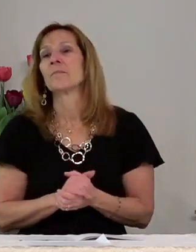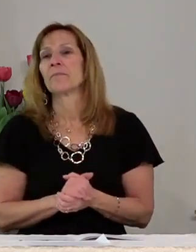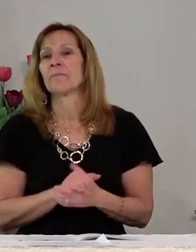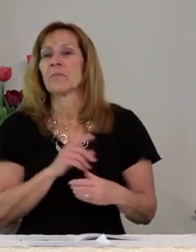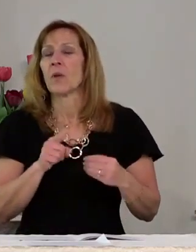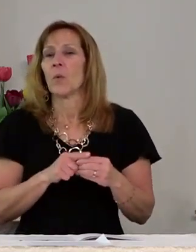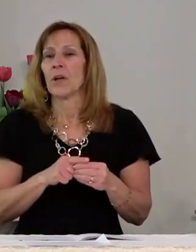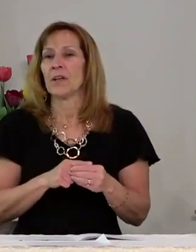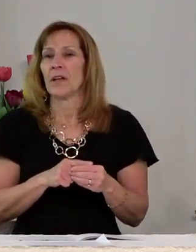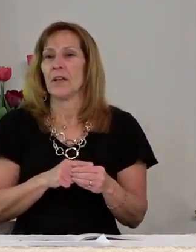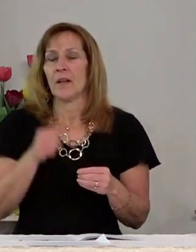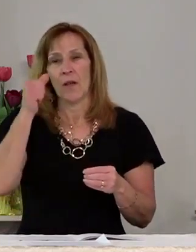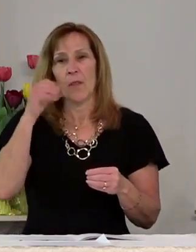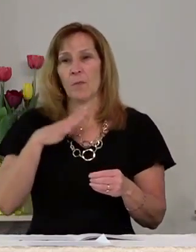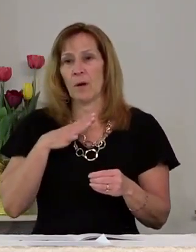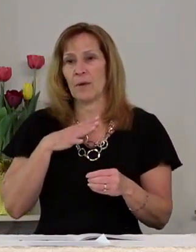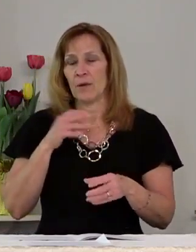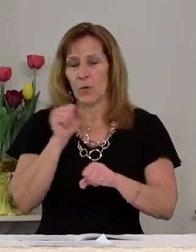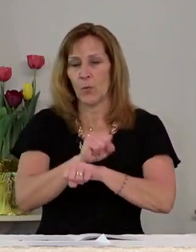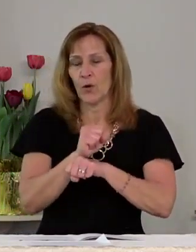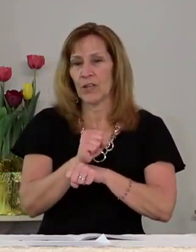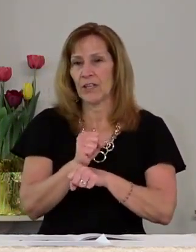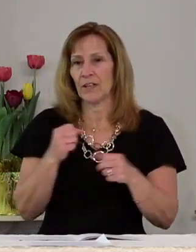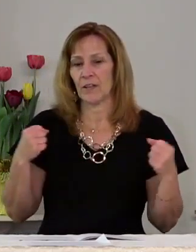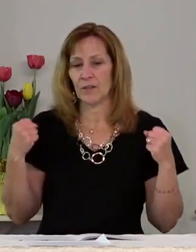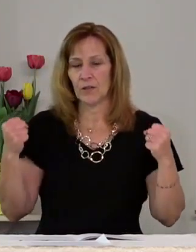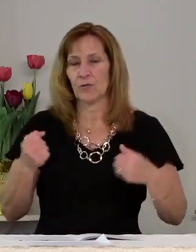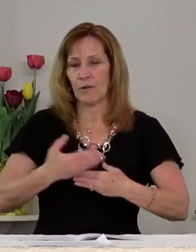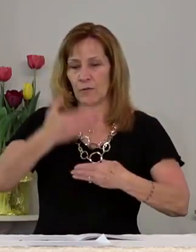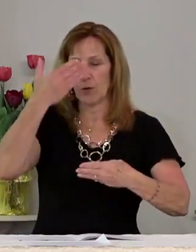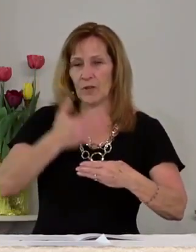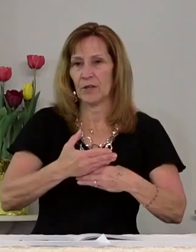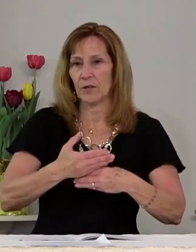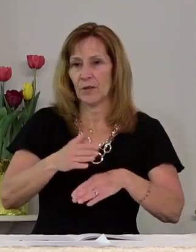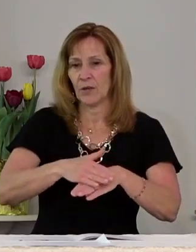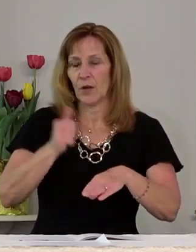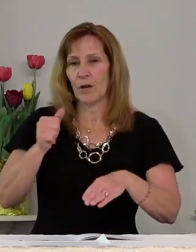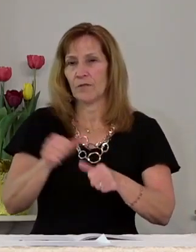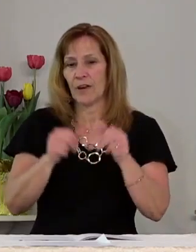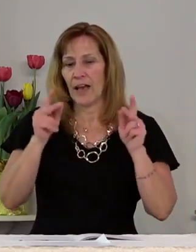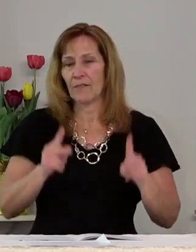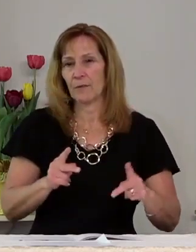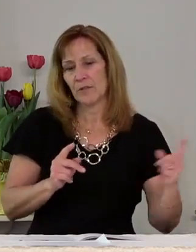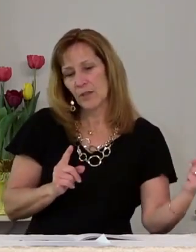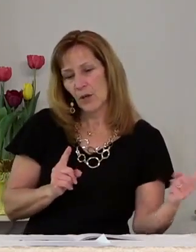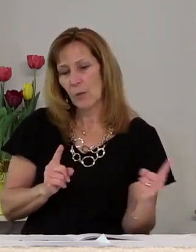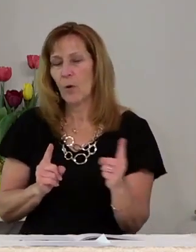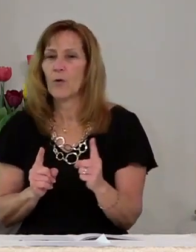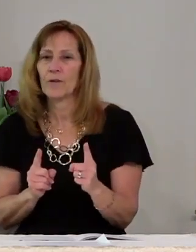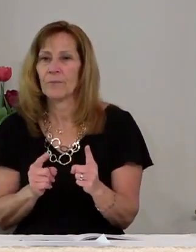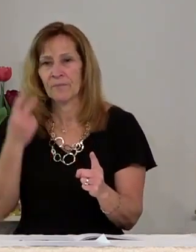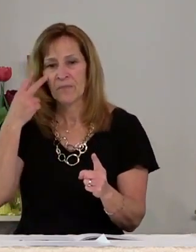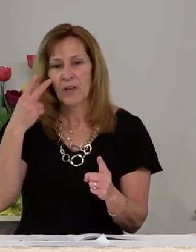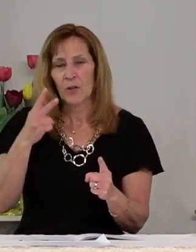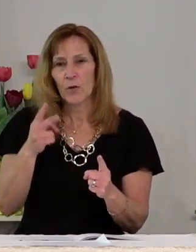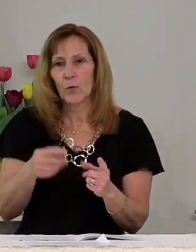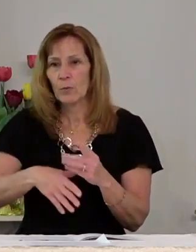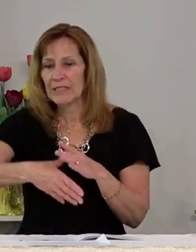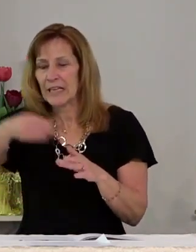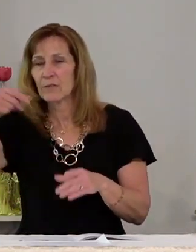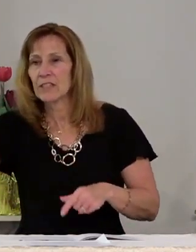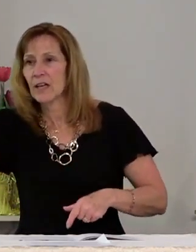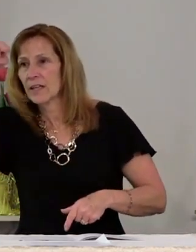when the teller who was handling the drive through window called for everyone else to come over and look what was